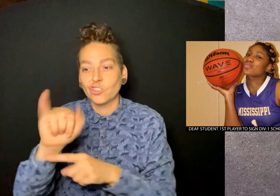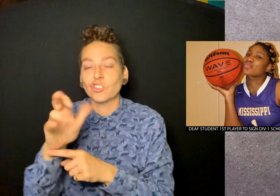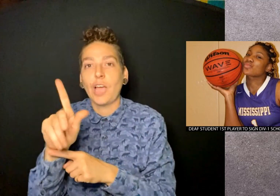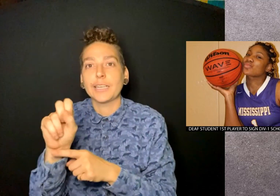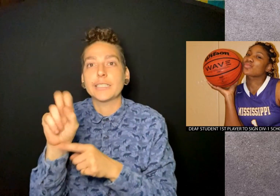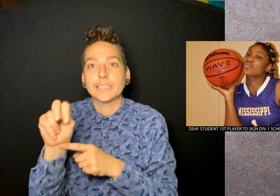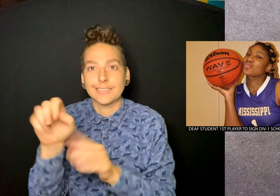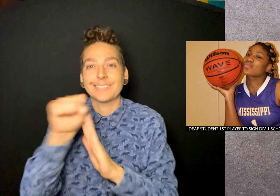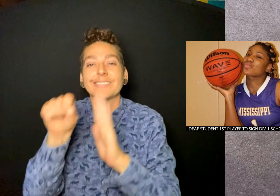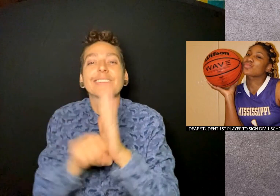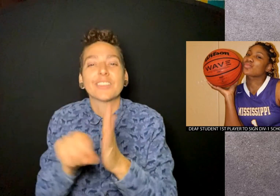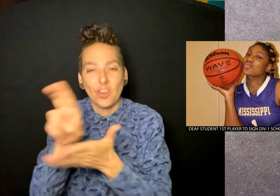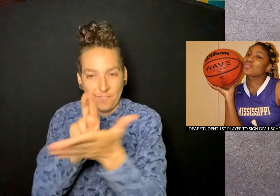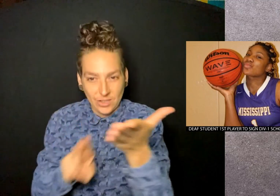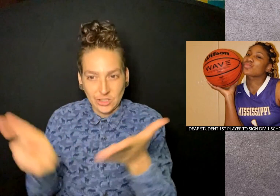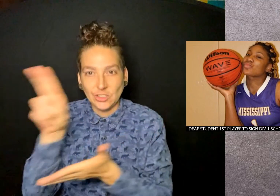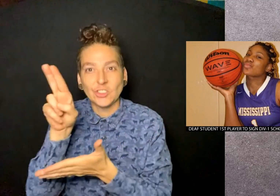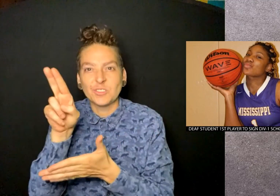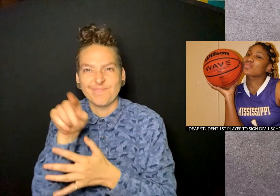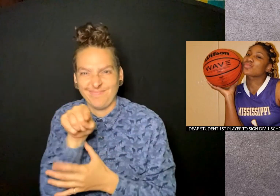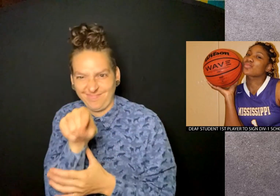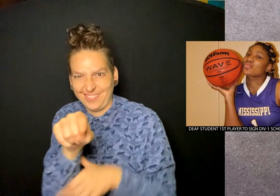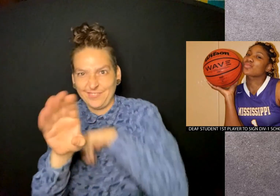roberts will attend jackson state university in the fall